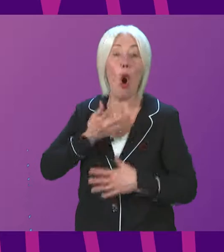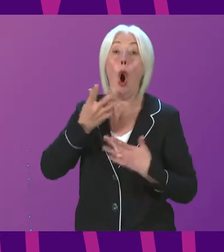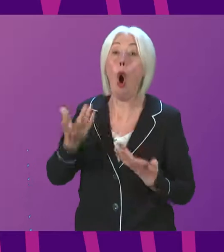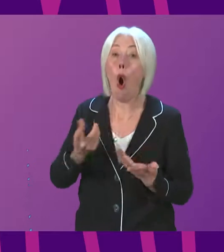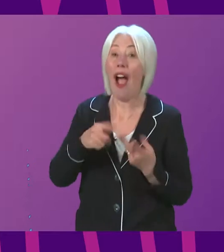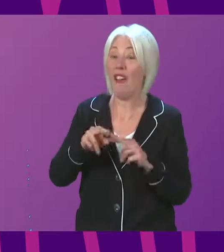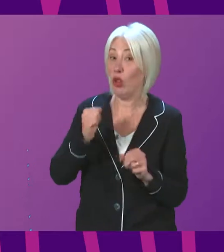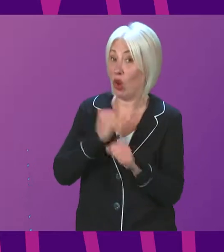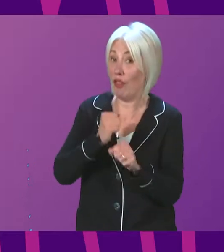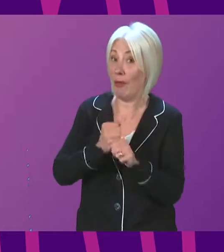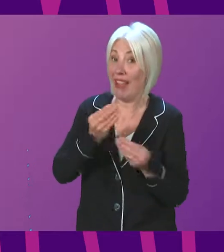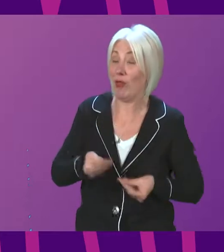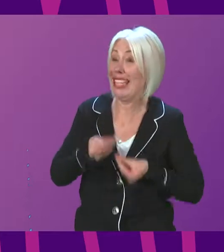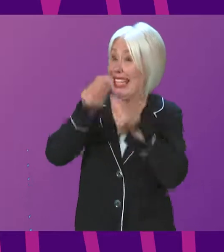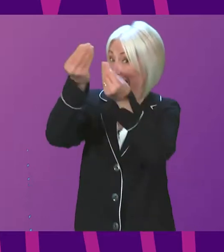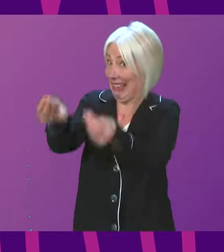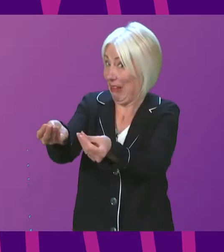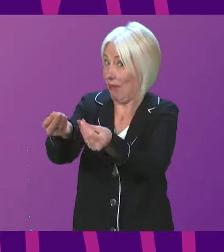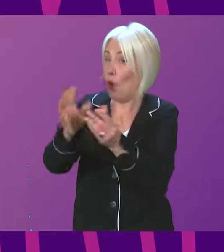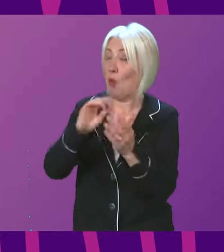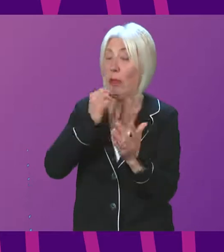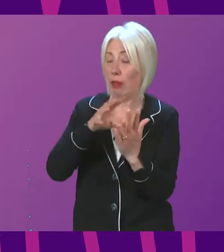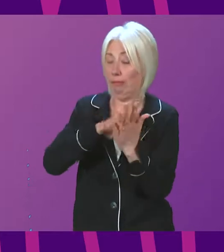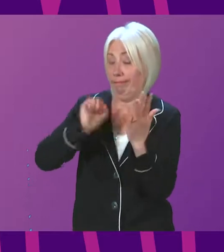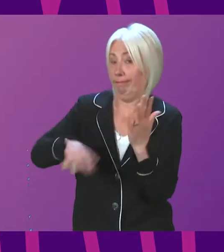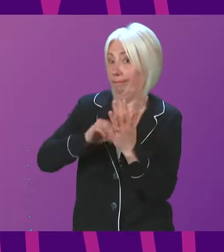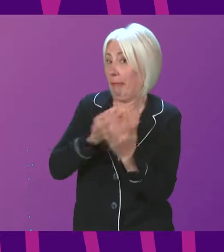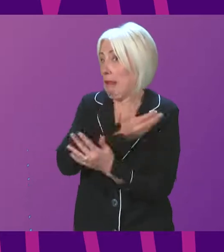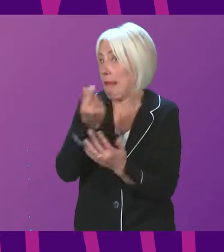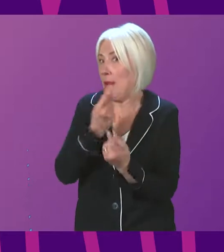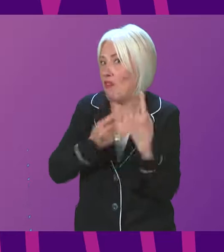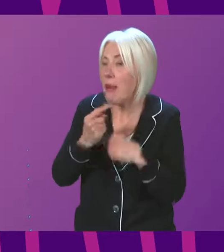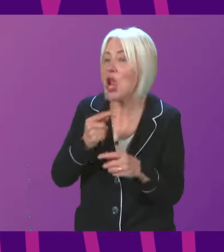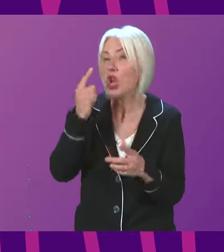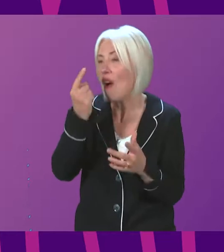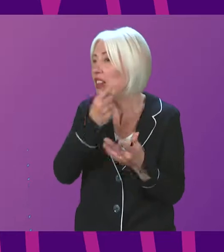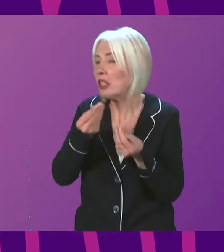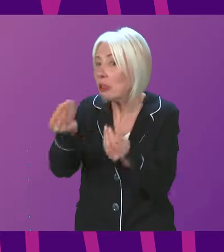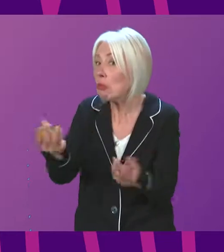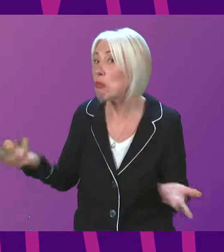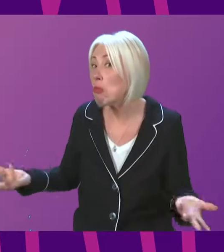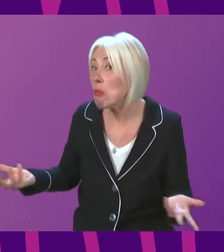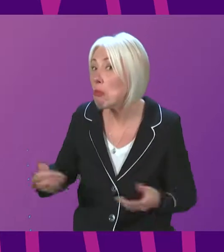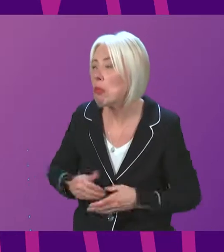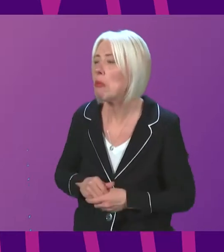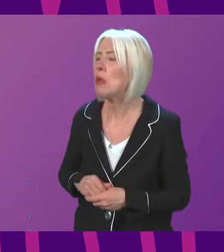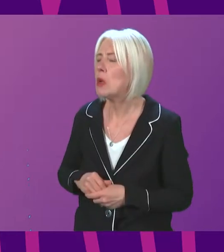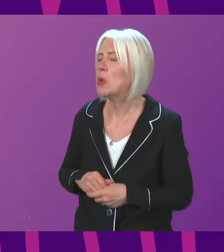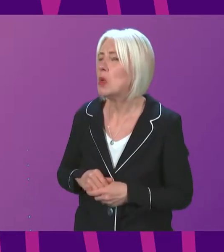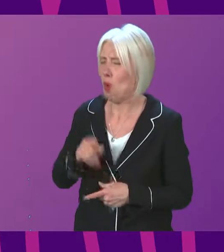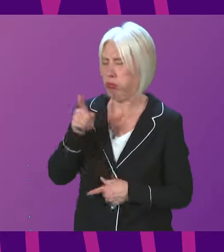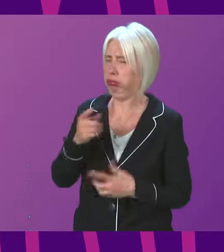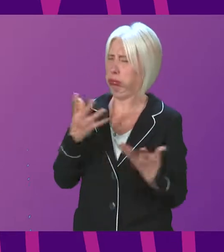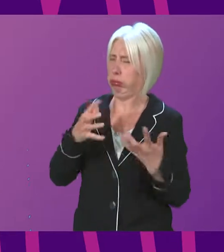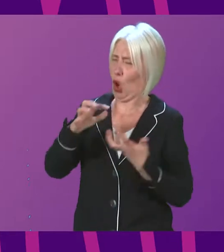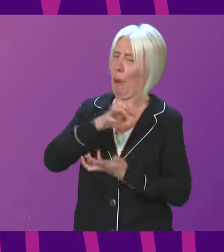provide to Lady Poole during the course of her investigation? There are a number of quite complex issues